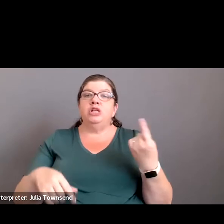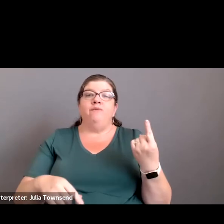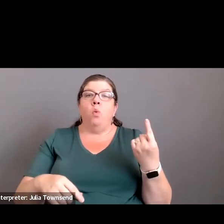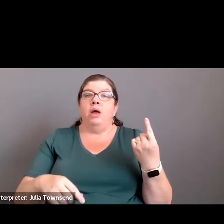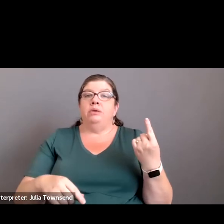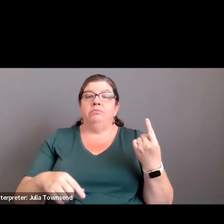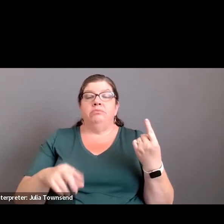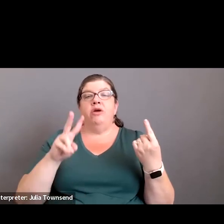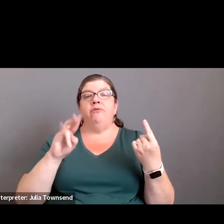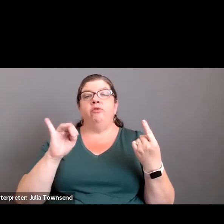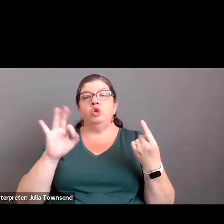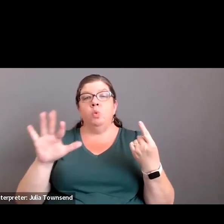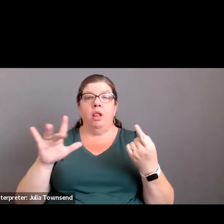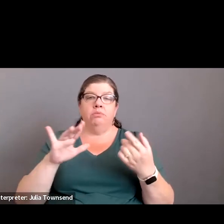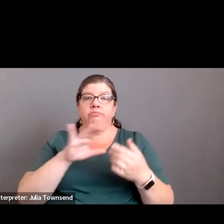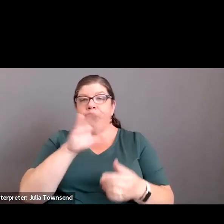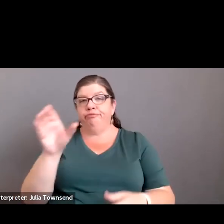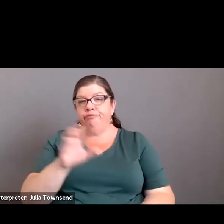virtual. Yeah.